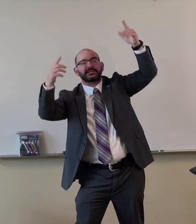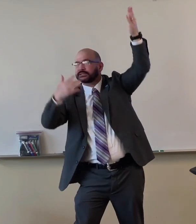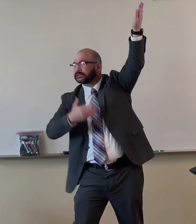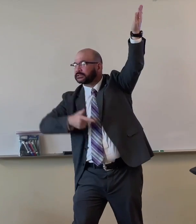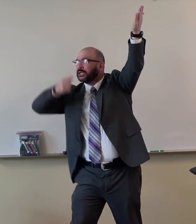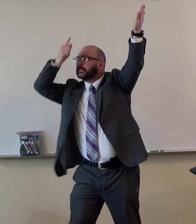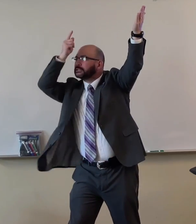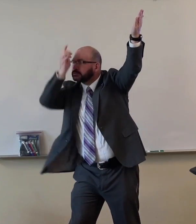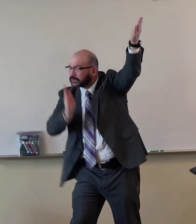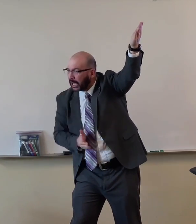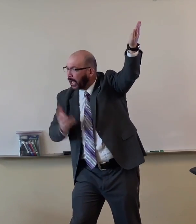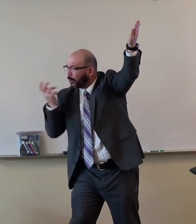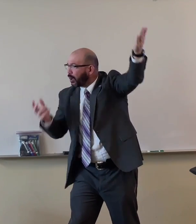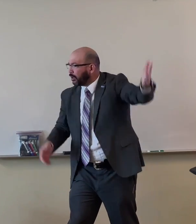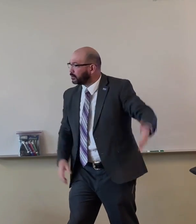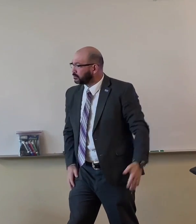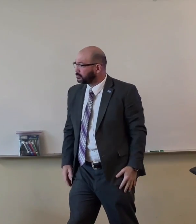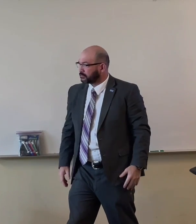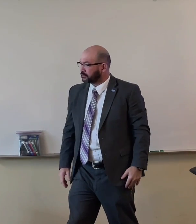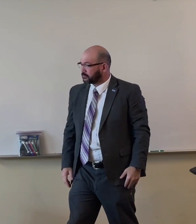it's amazing they have an amazing God